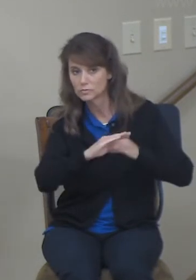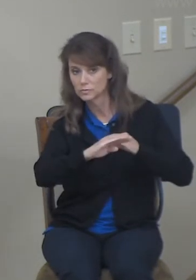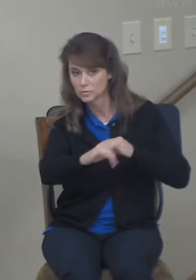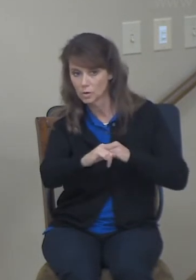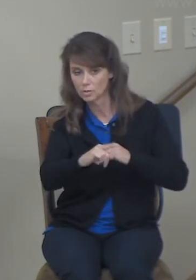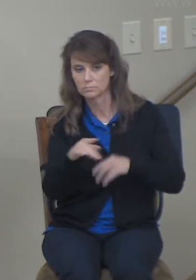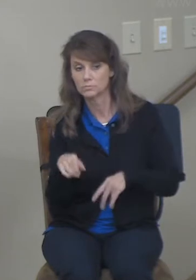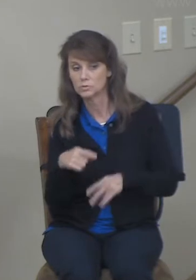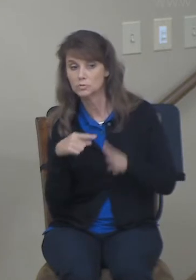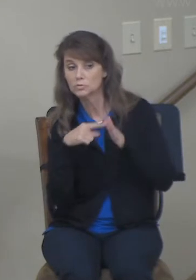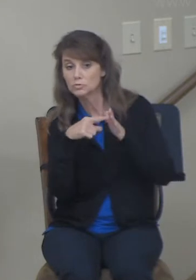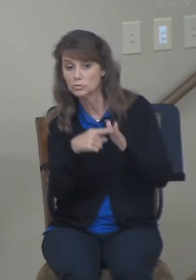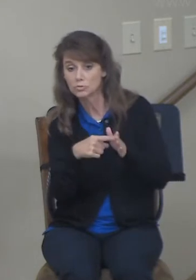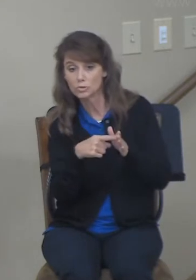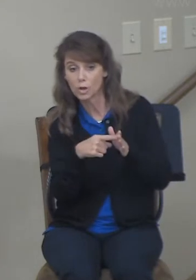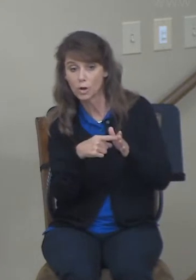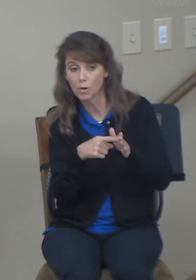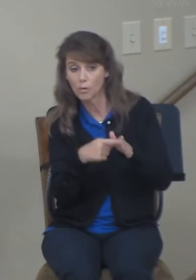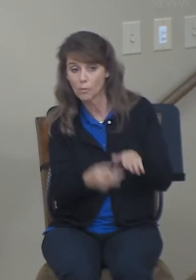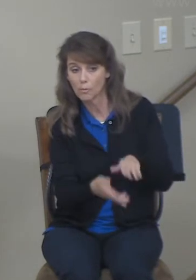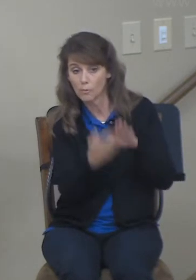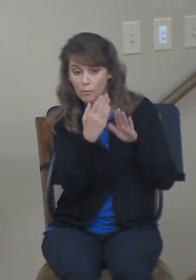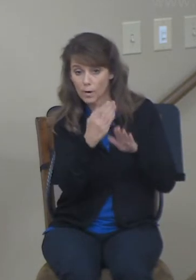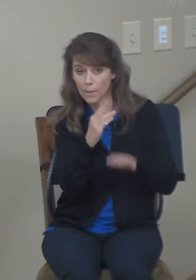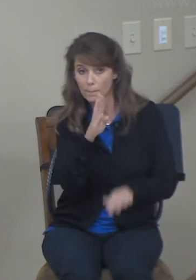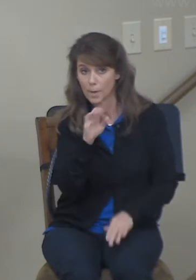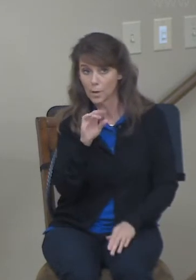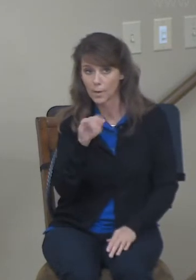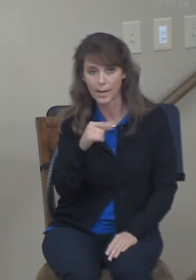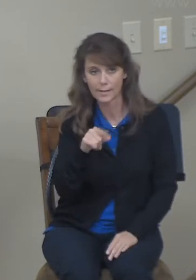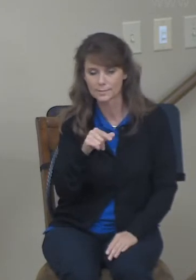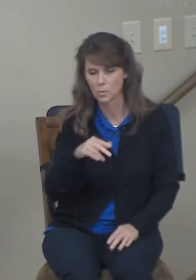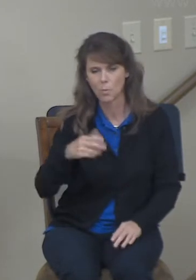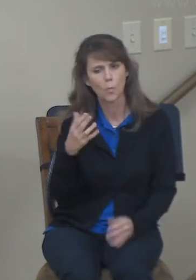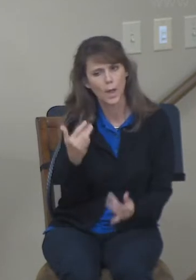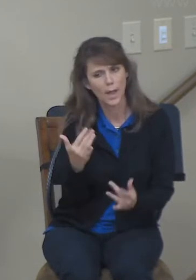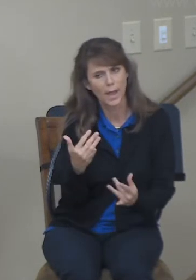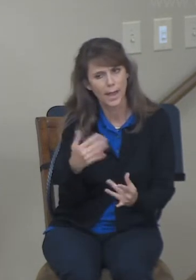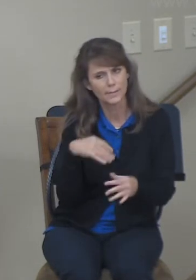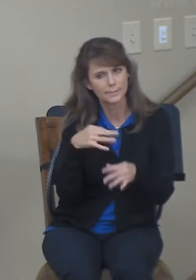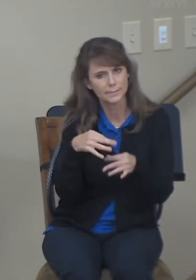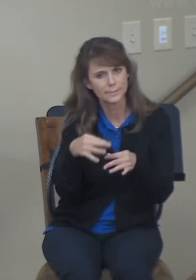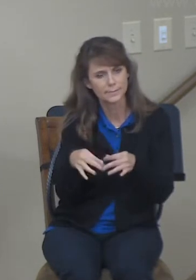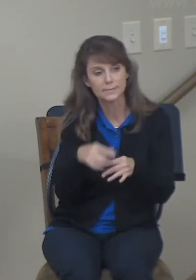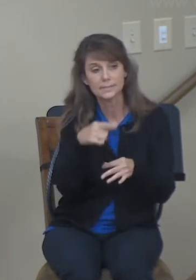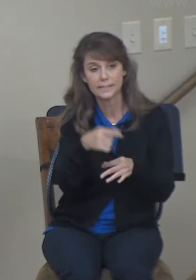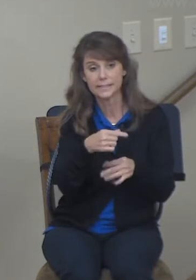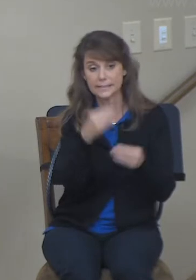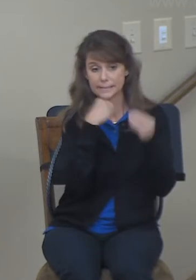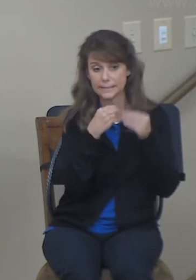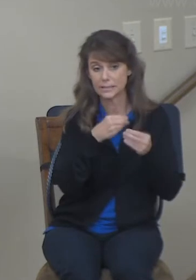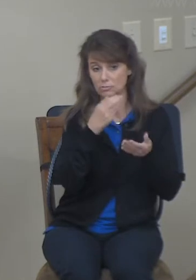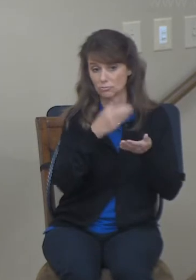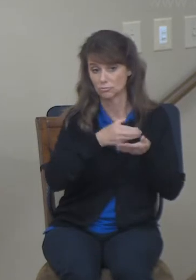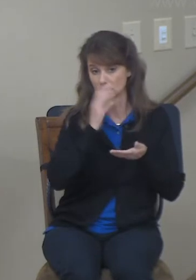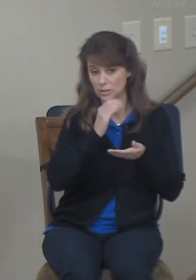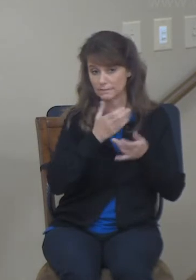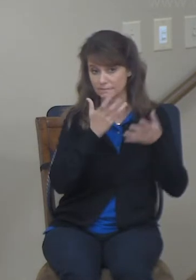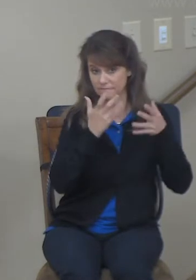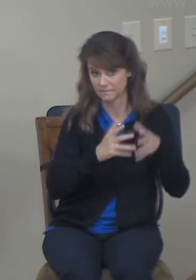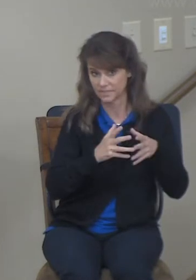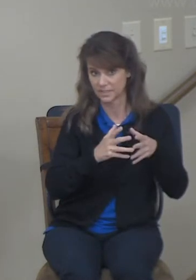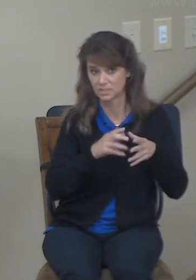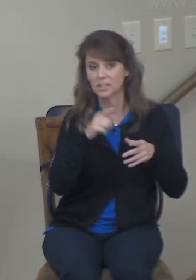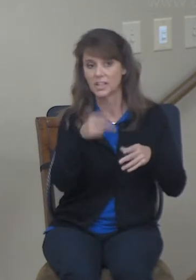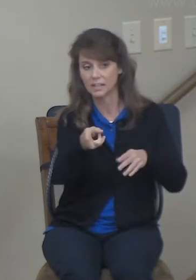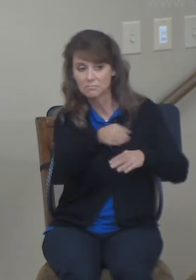known to the man until he has finished eating and drinking. It shall be when he lies down that you shall notice the place where he lies and you shall go